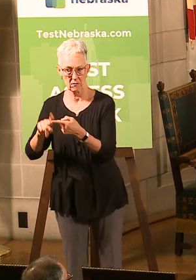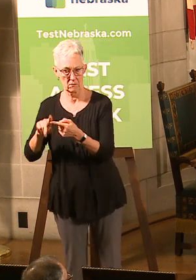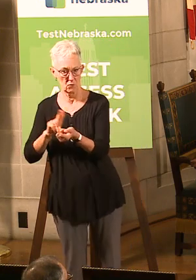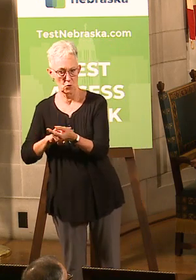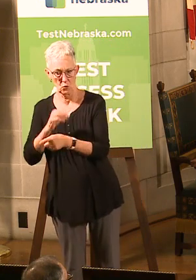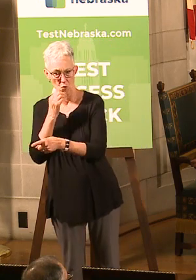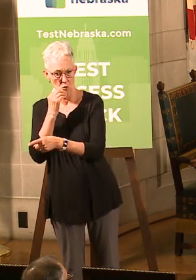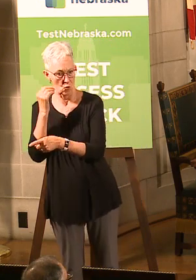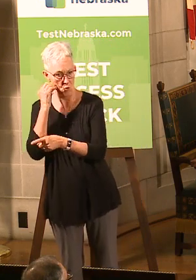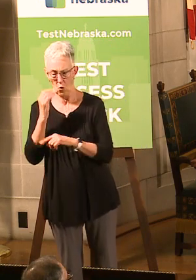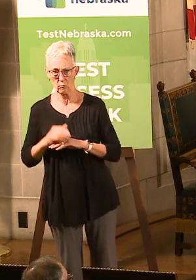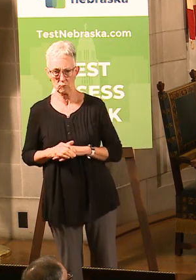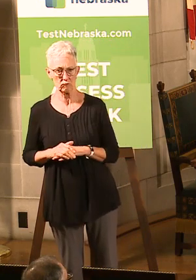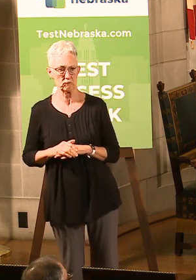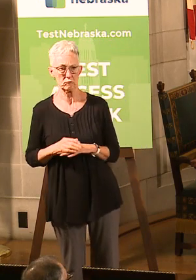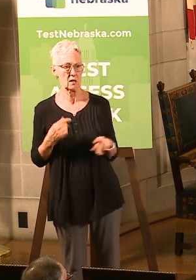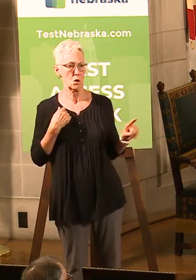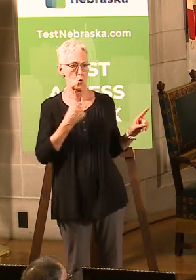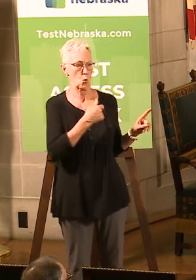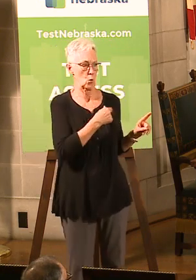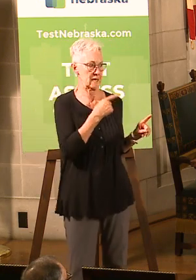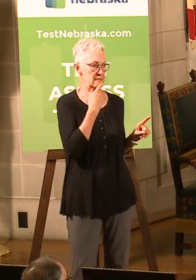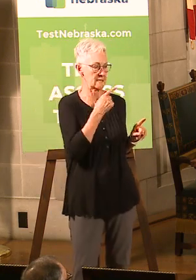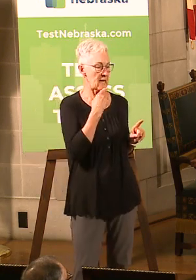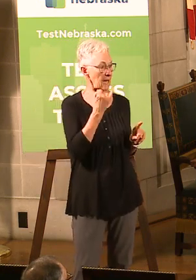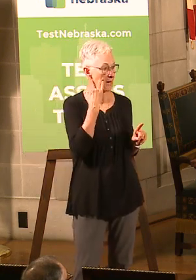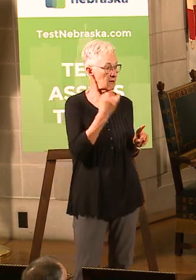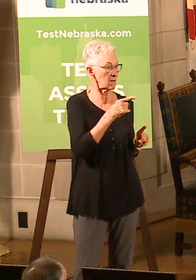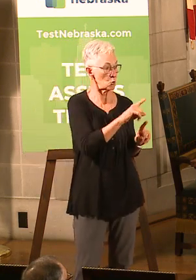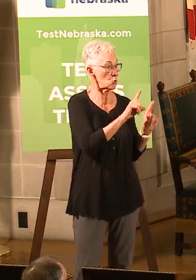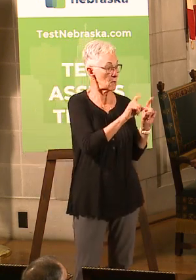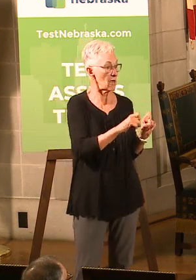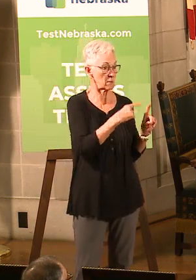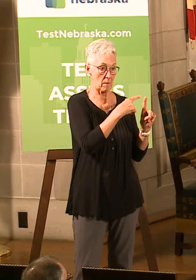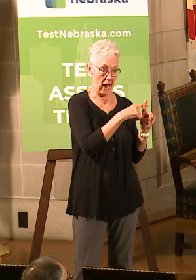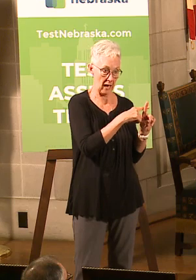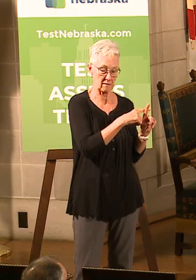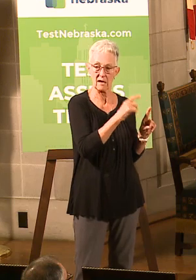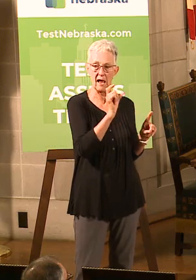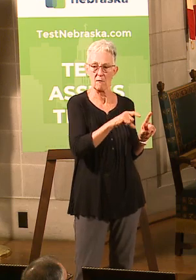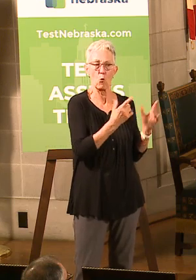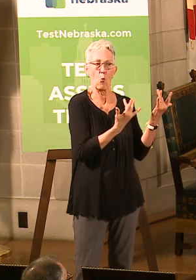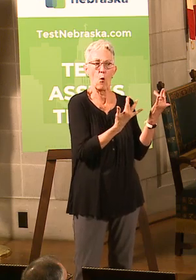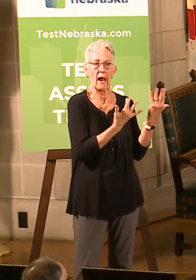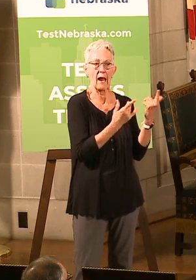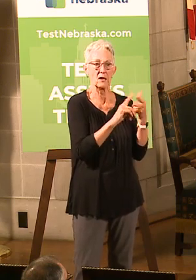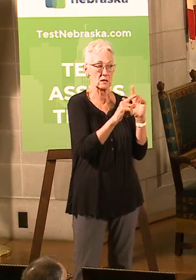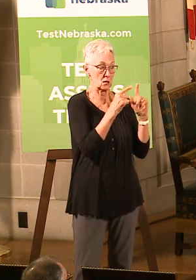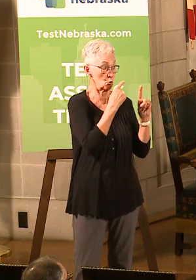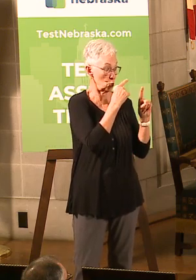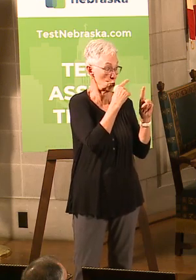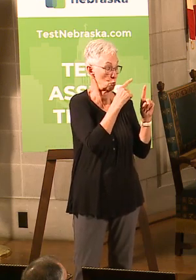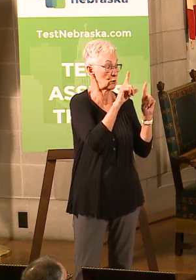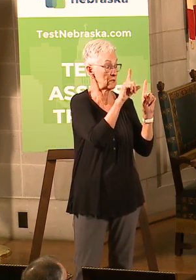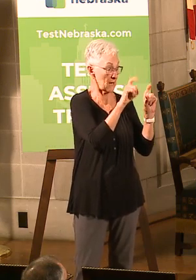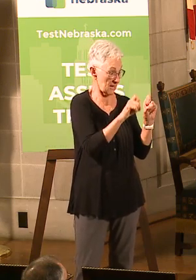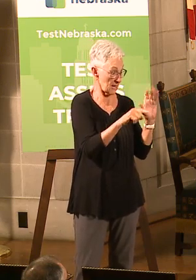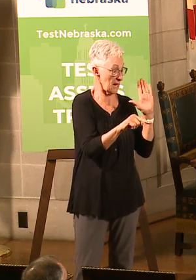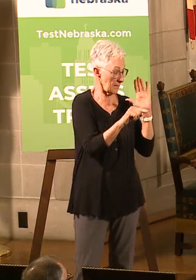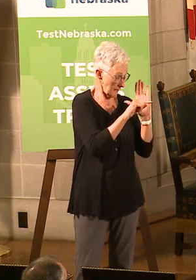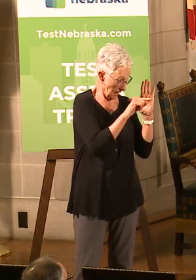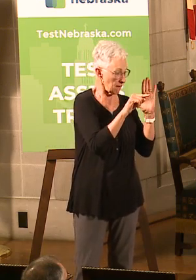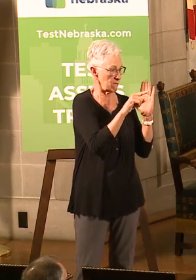at the hospital before you were placed back into that long-term care facility. We also set up additional intermediary-type